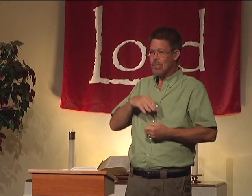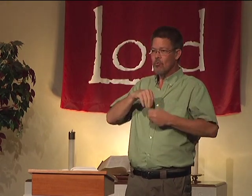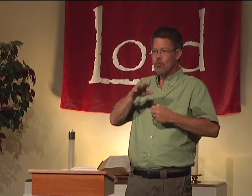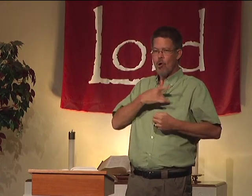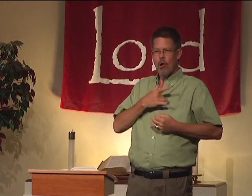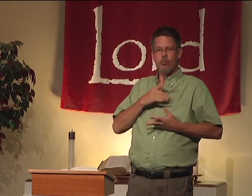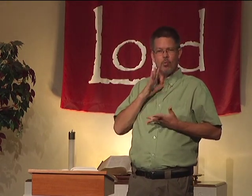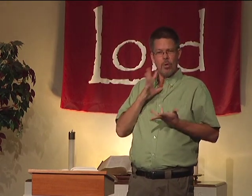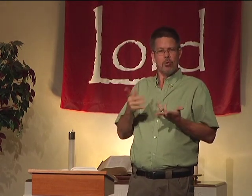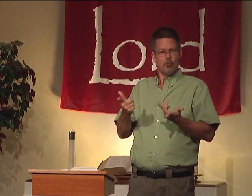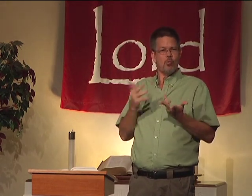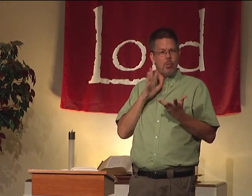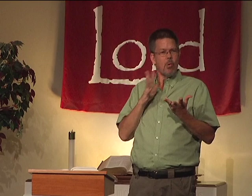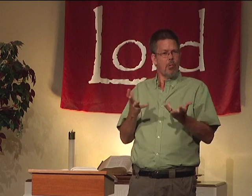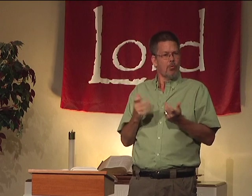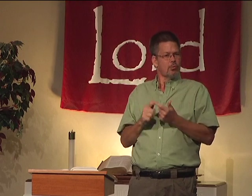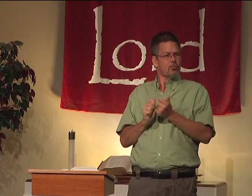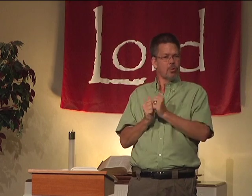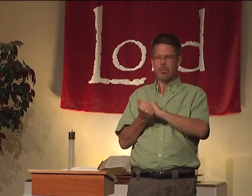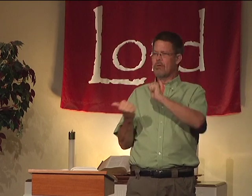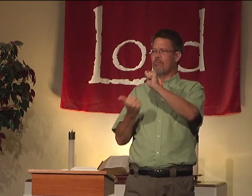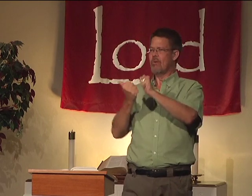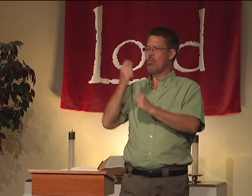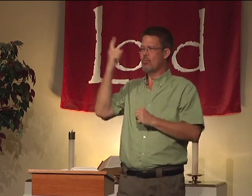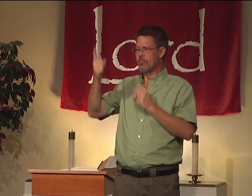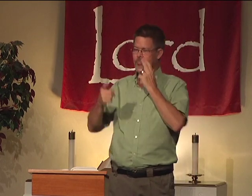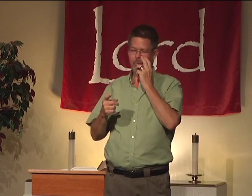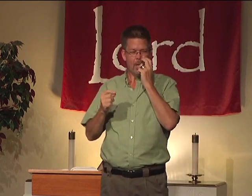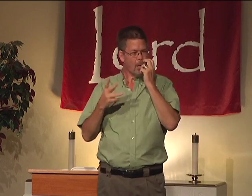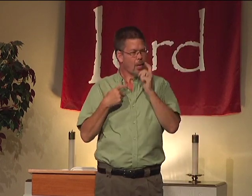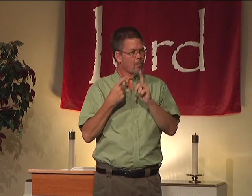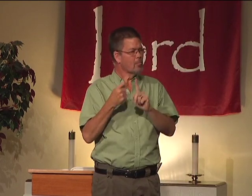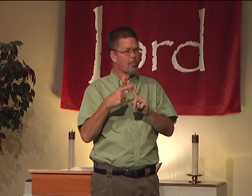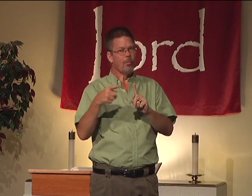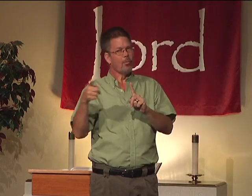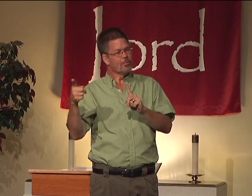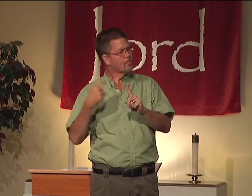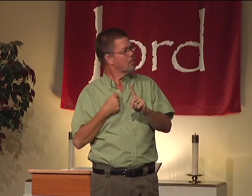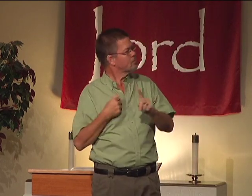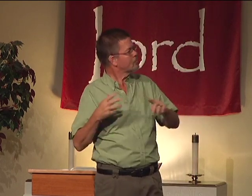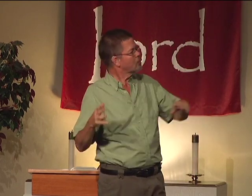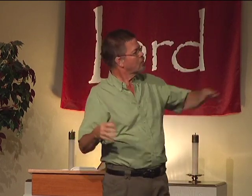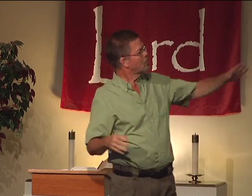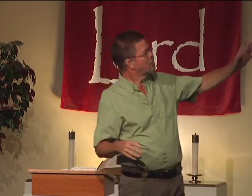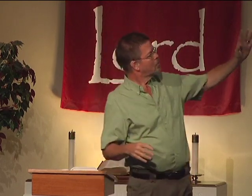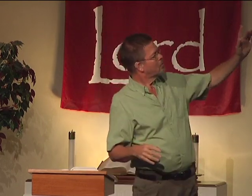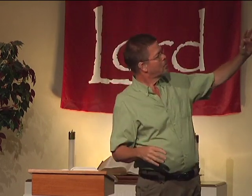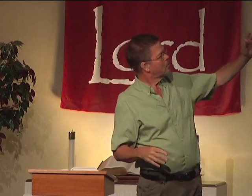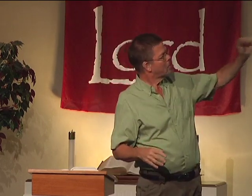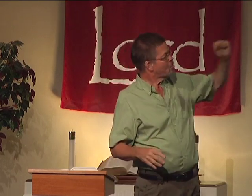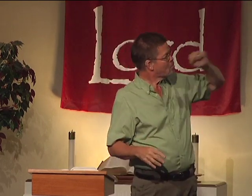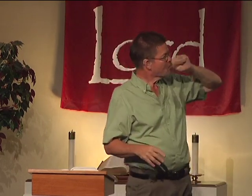impossible that Jesus Christ is in your heart. You will want to change to follow him. I got off the point there, but I apologize.